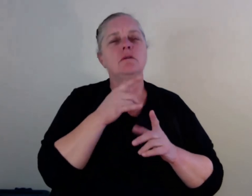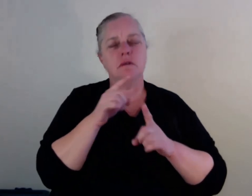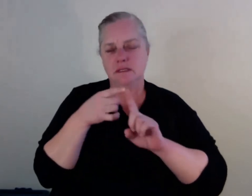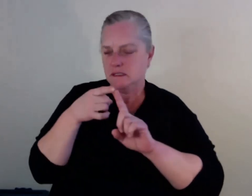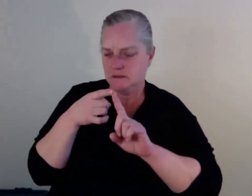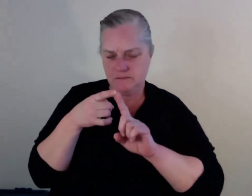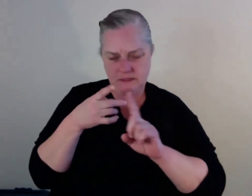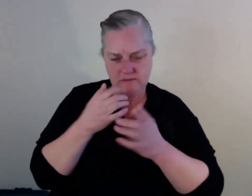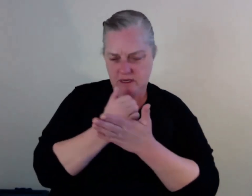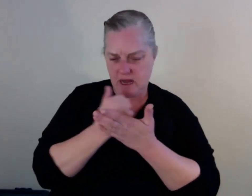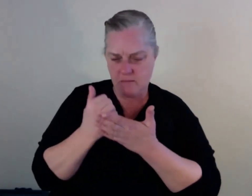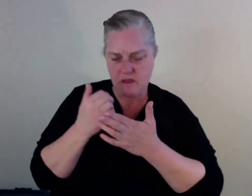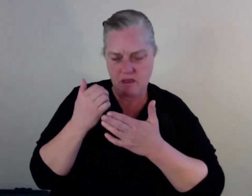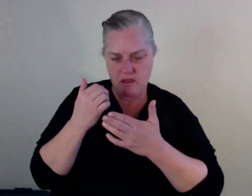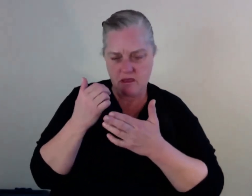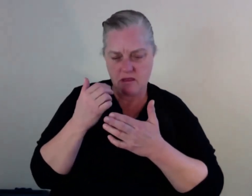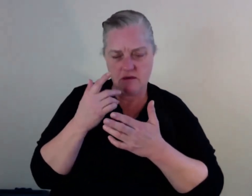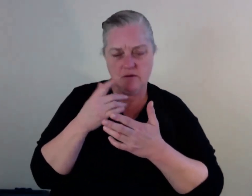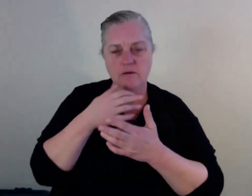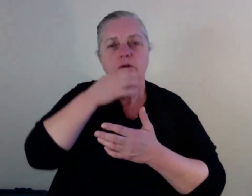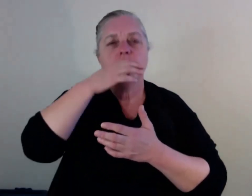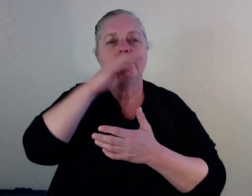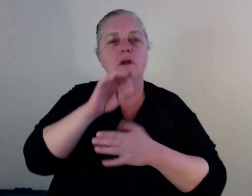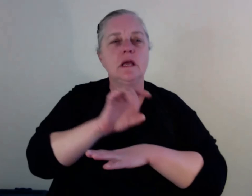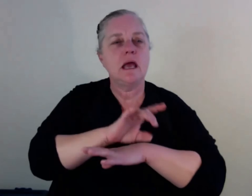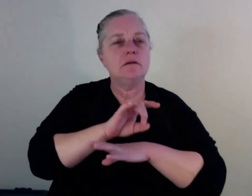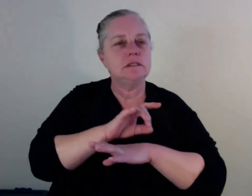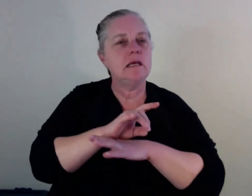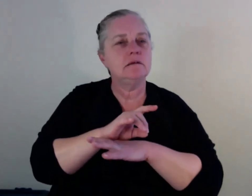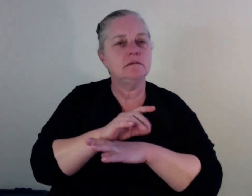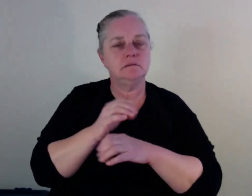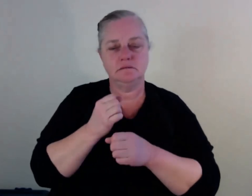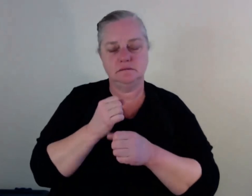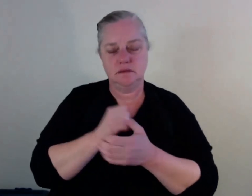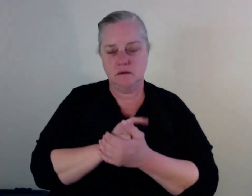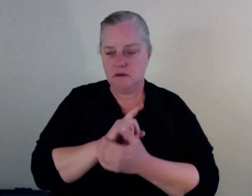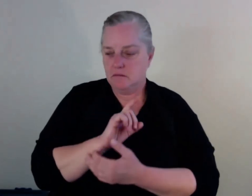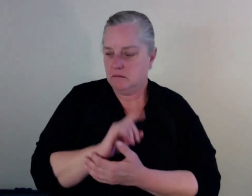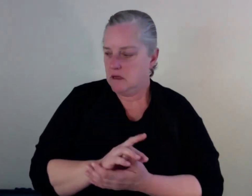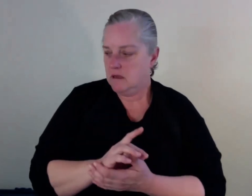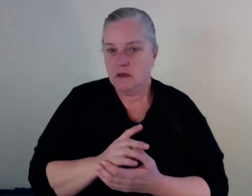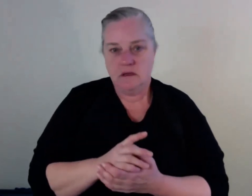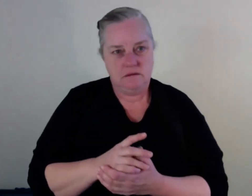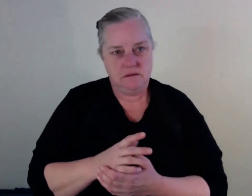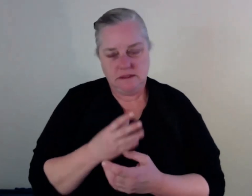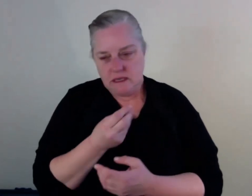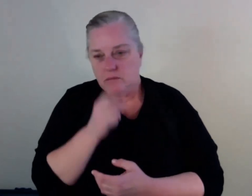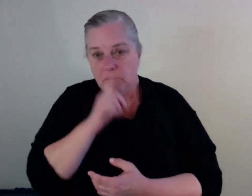Amanda and I sort of talked about the importance of, for some people, the need for more sessions beyond what the government